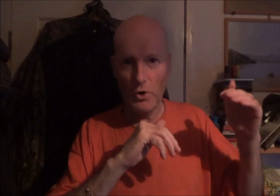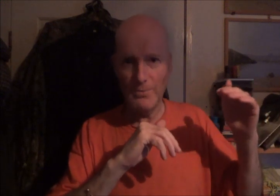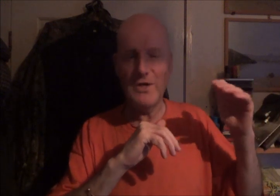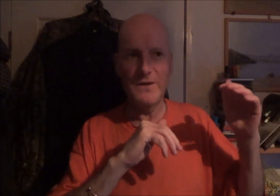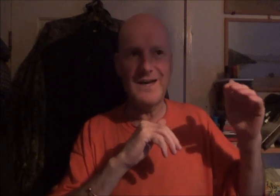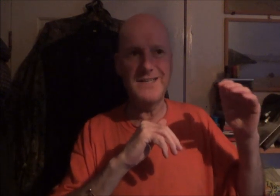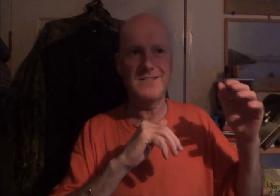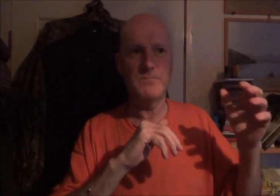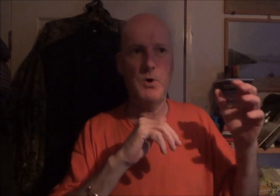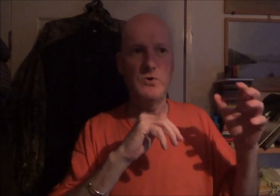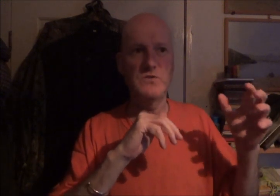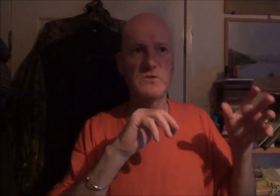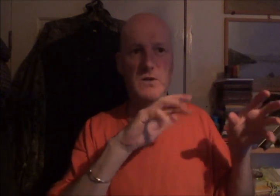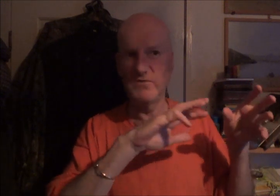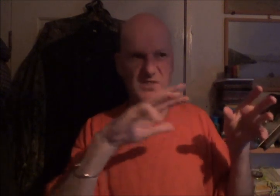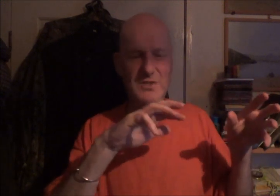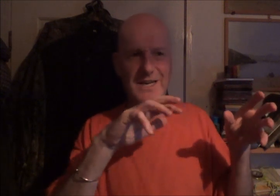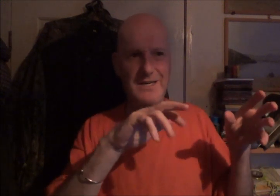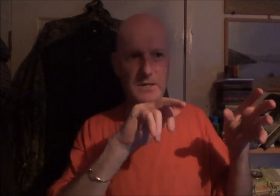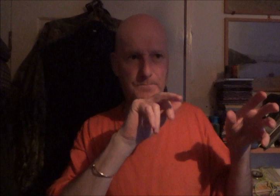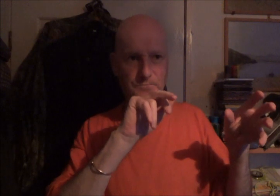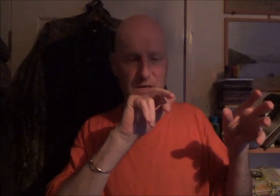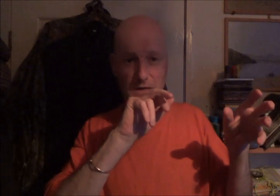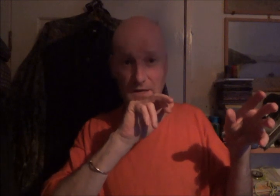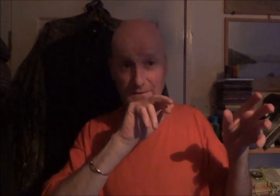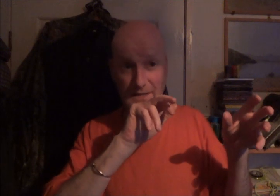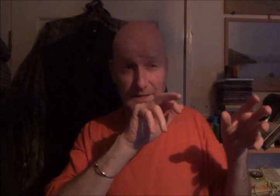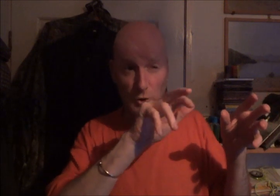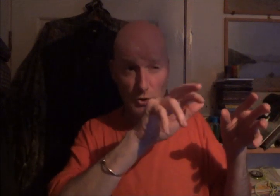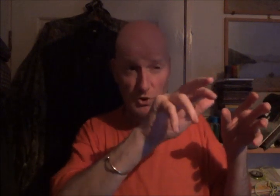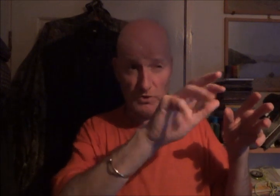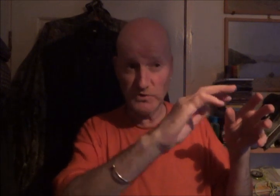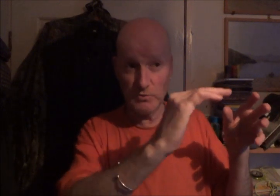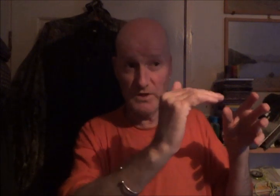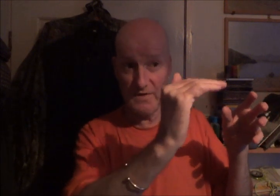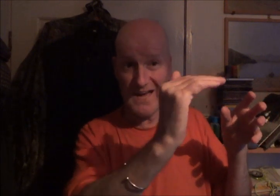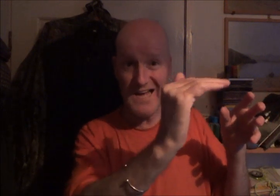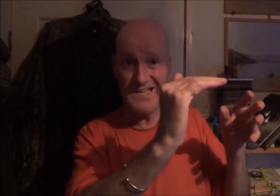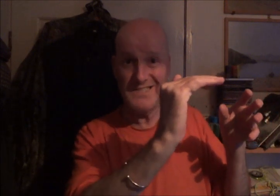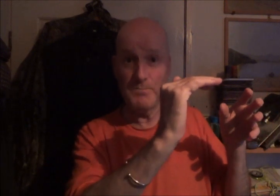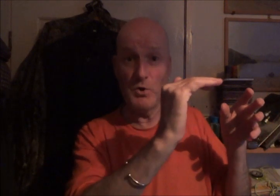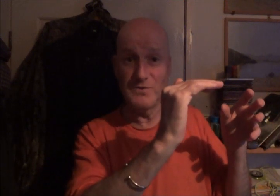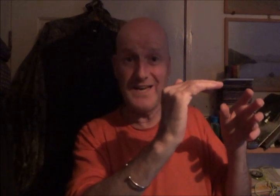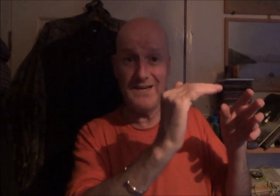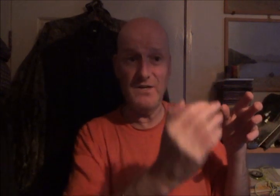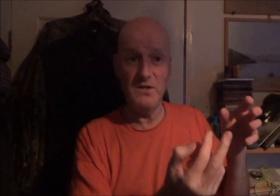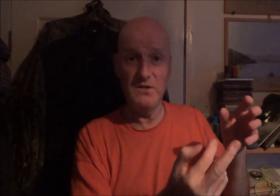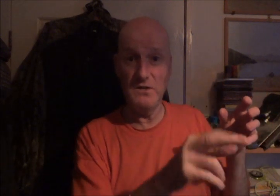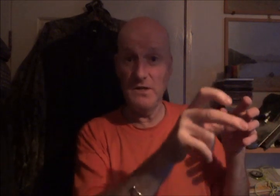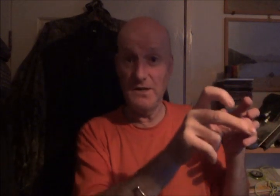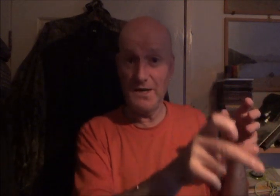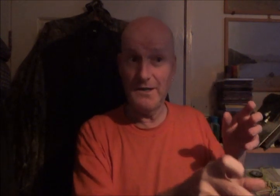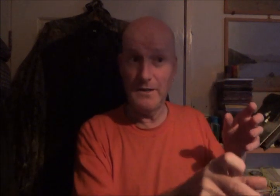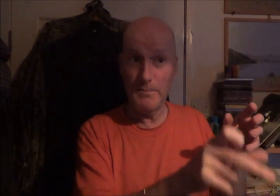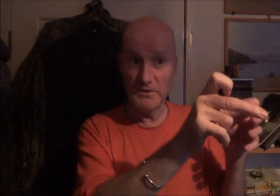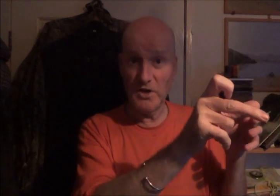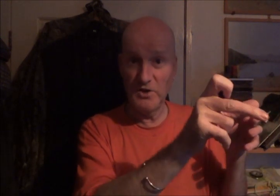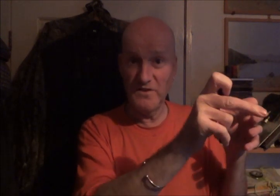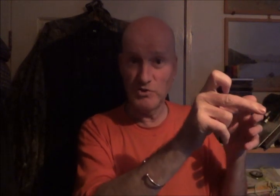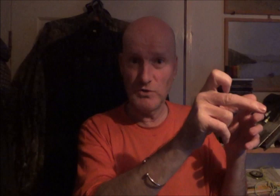normally on the highest point of a certain area. Then they'd look across to another highest point area and they've built another